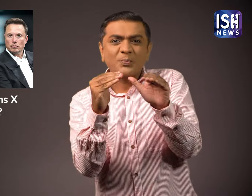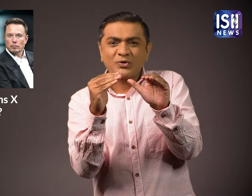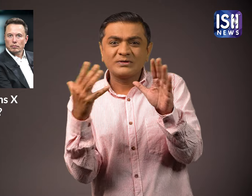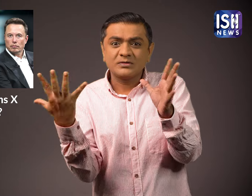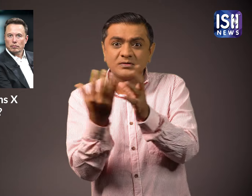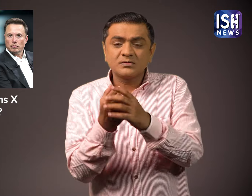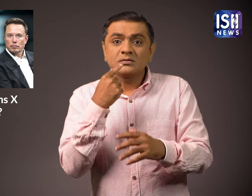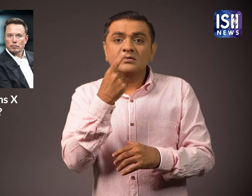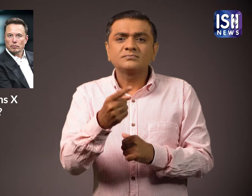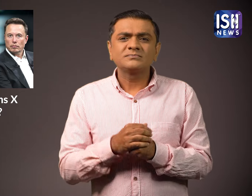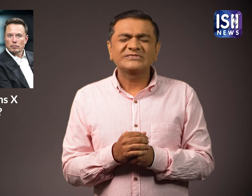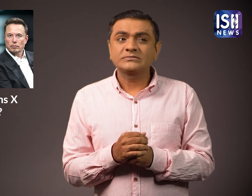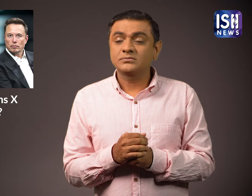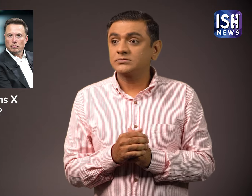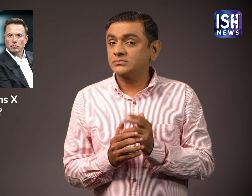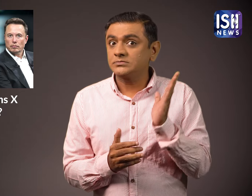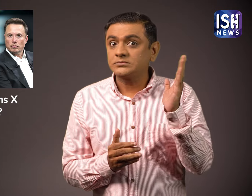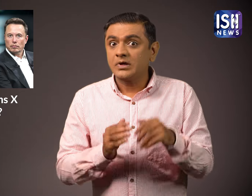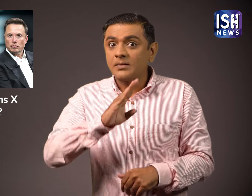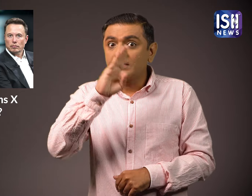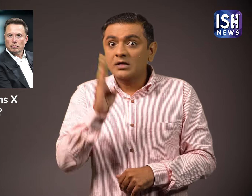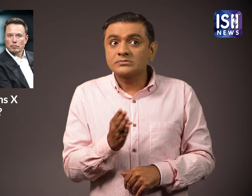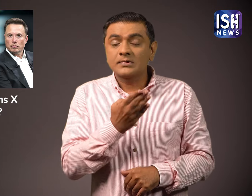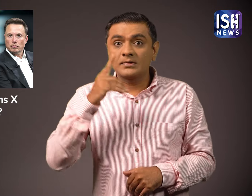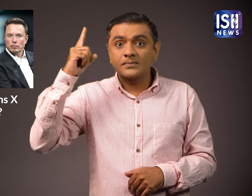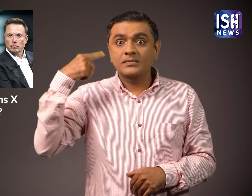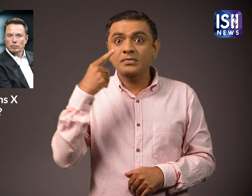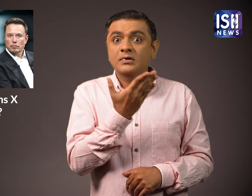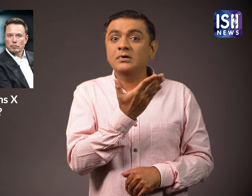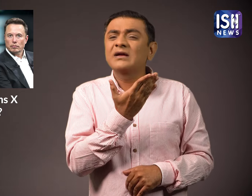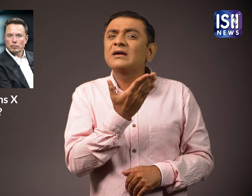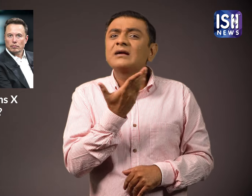Brazil's former president Jair Bolsonaro and his supporters